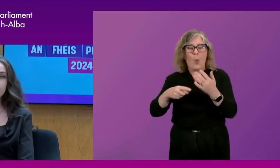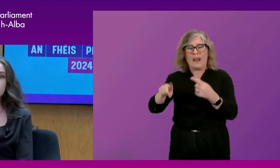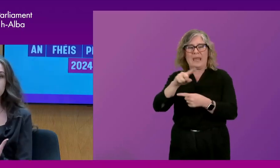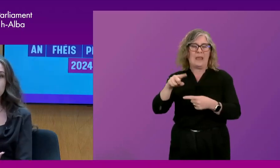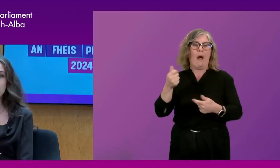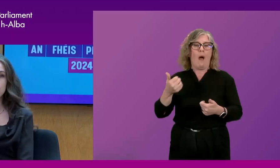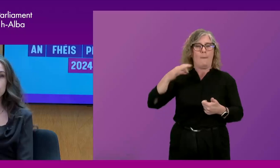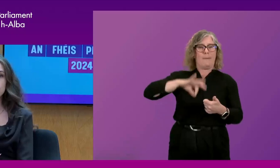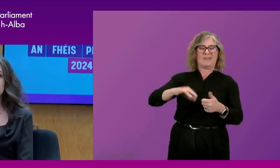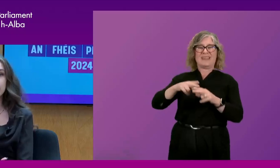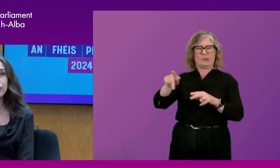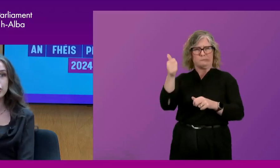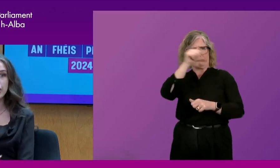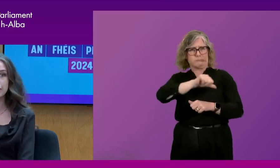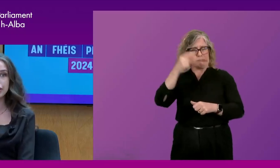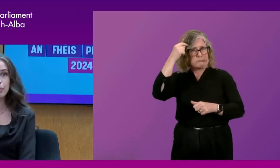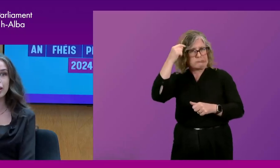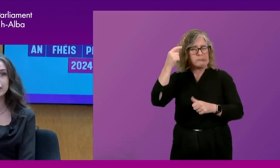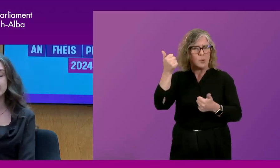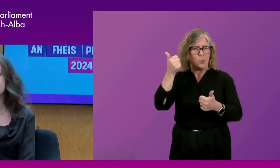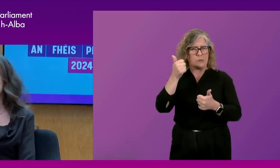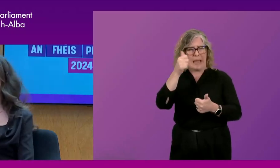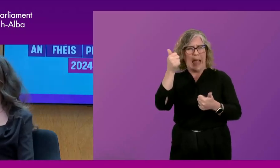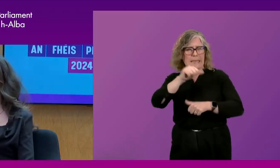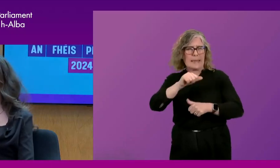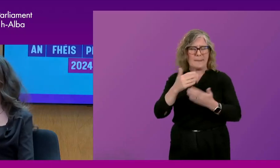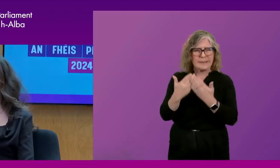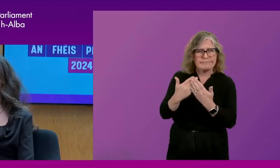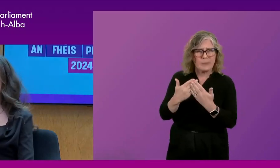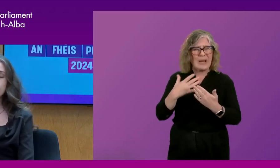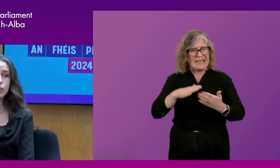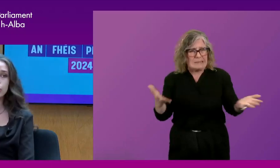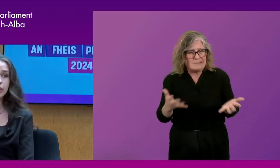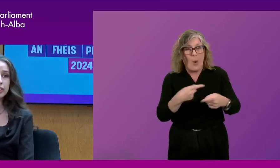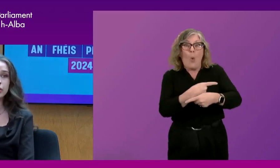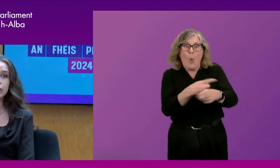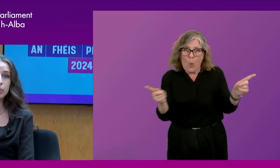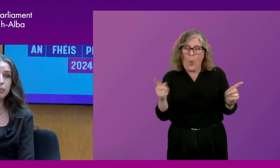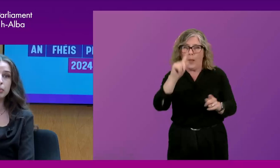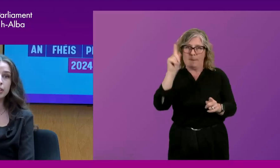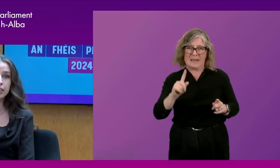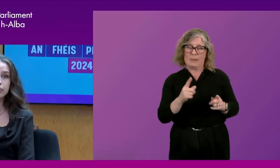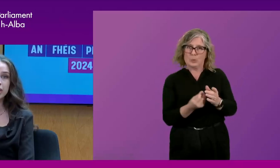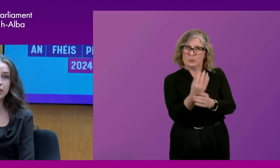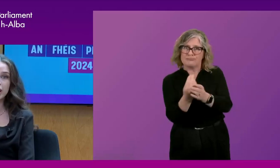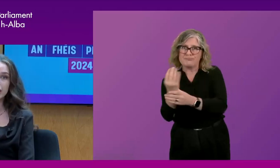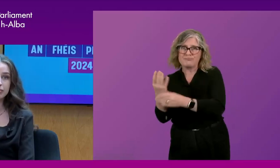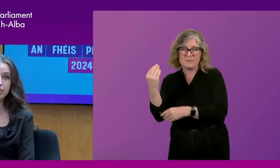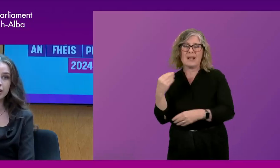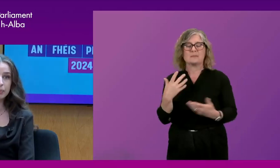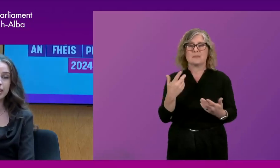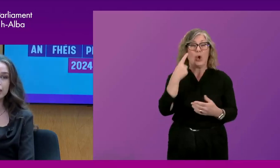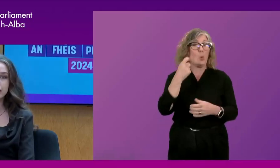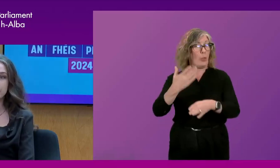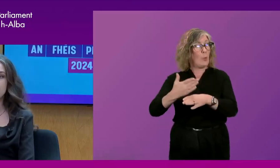that allows young people to flourish in every capacity. Um, youth work is incredibly important in that